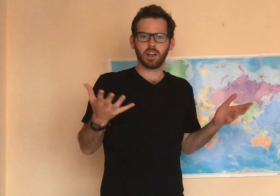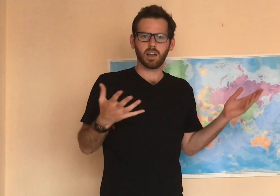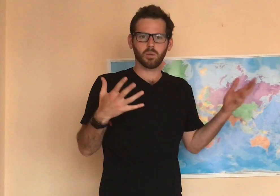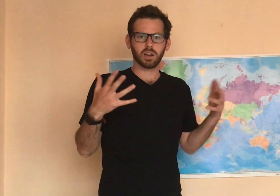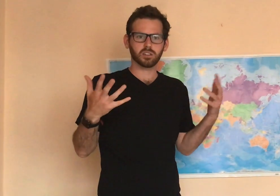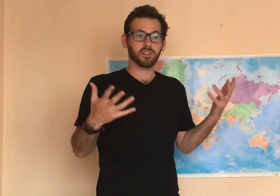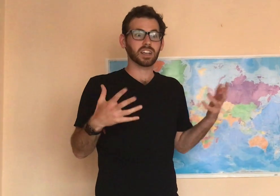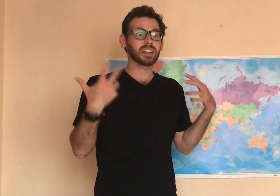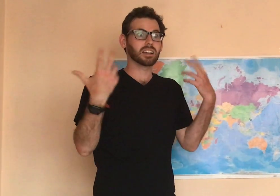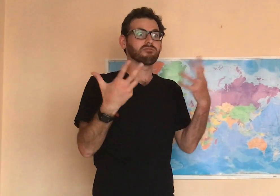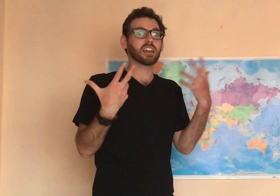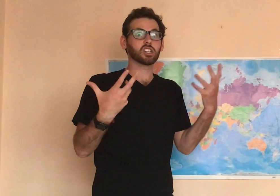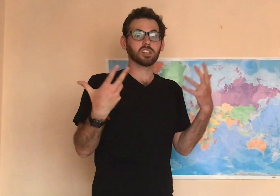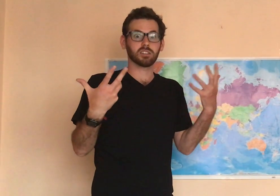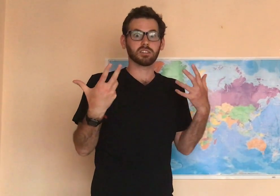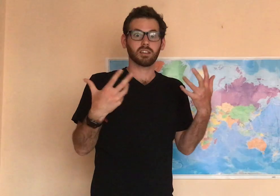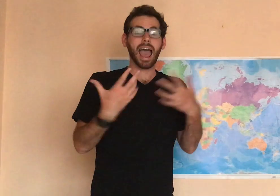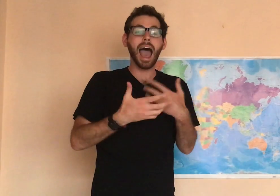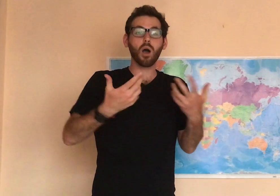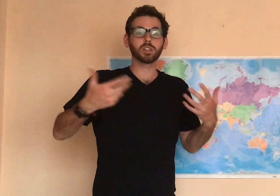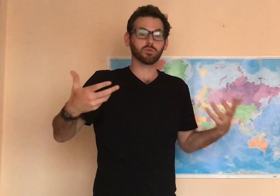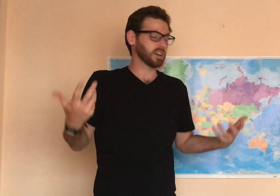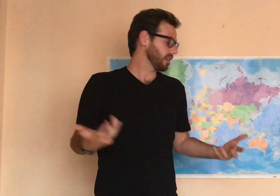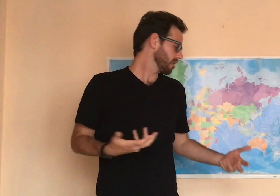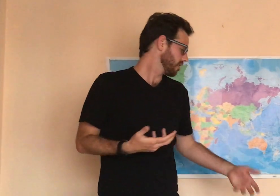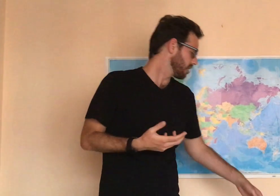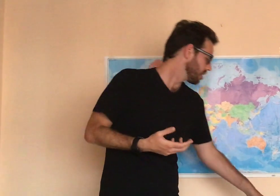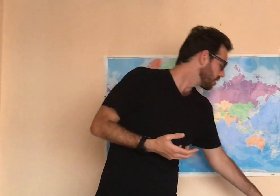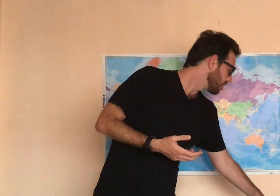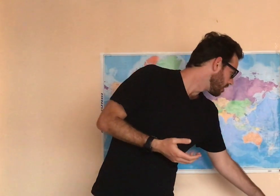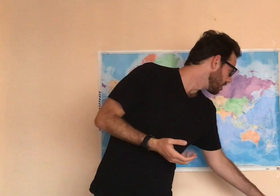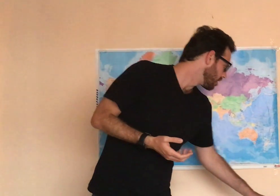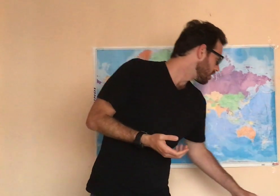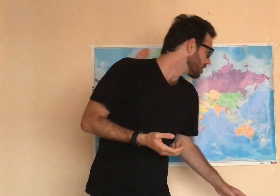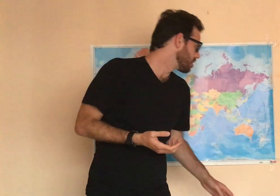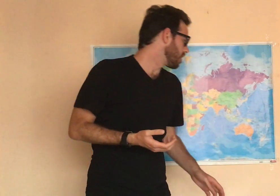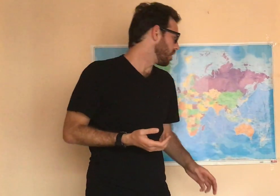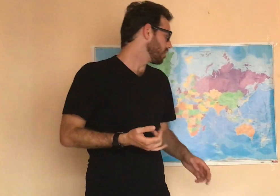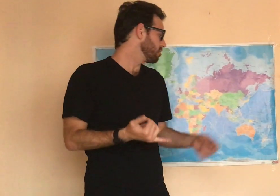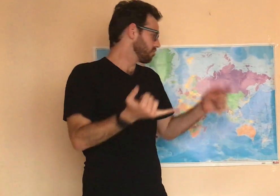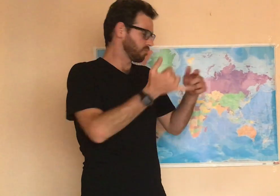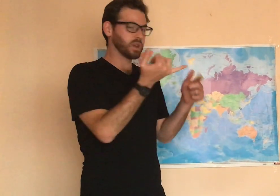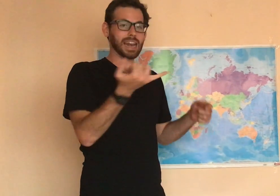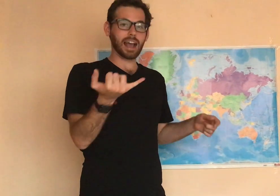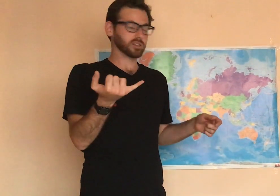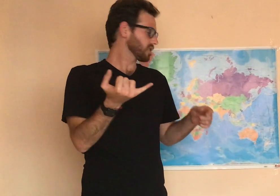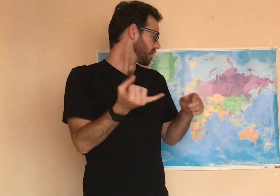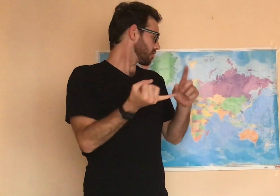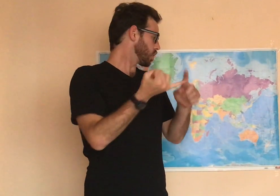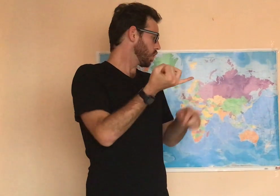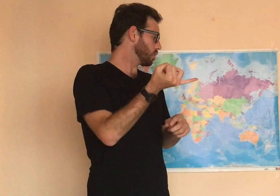What else do we Conventions. How it's written. So, we can ask ourselves, who?